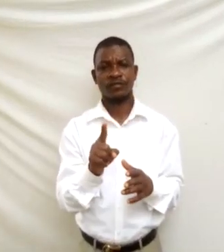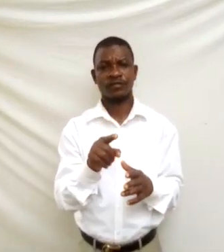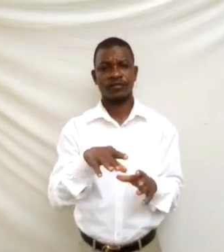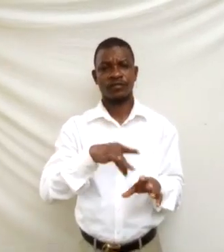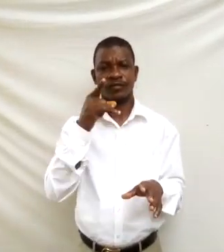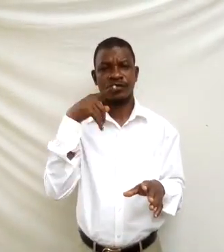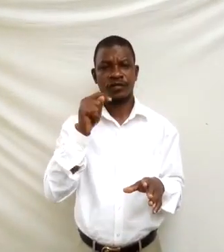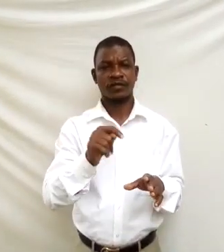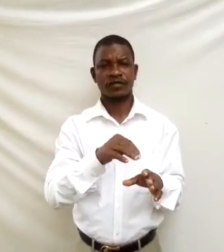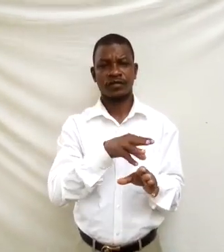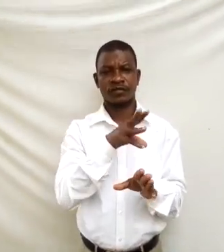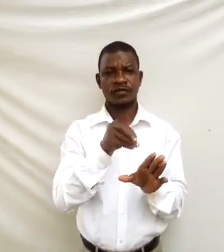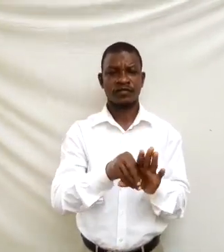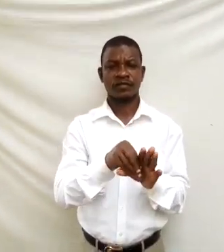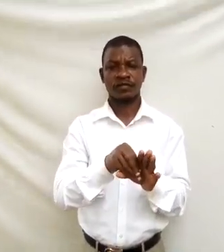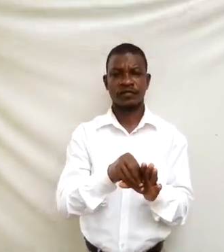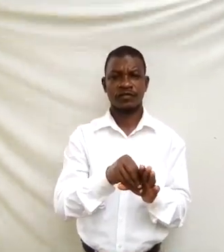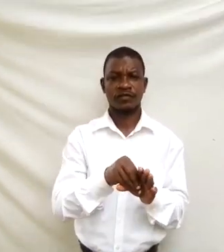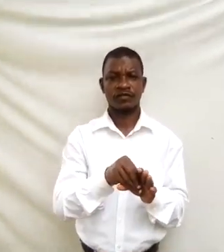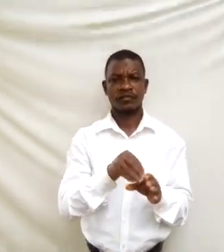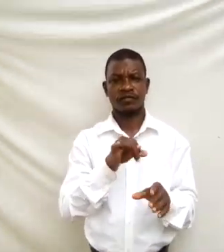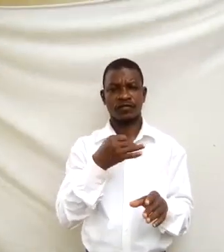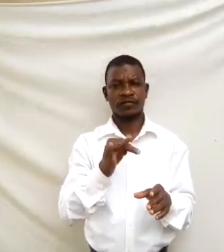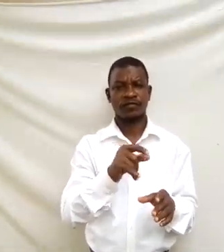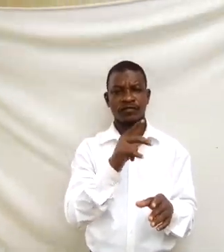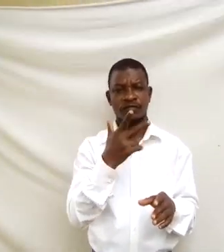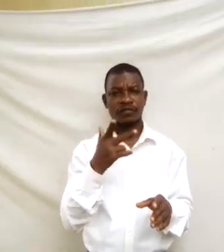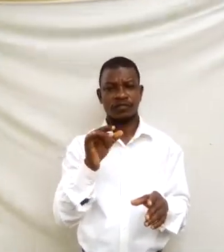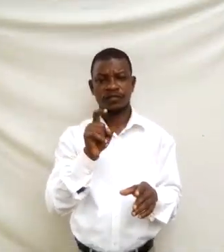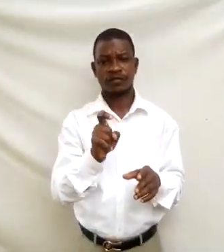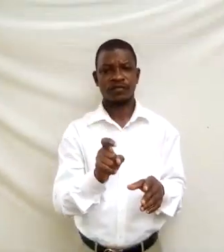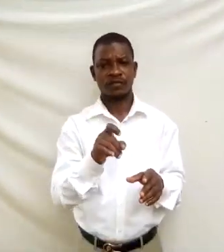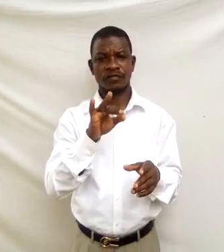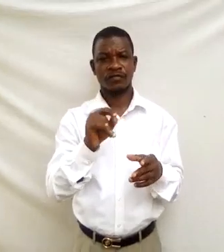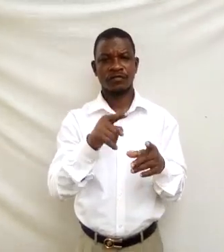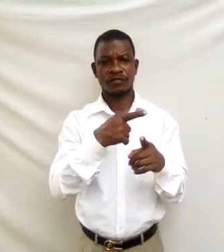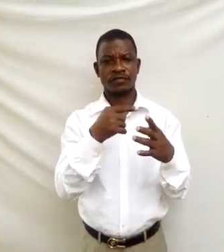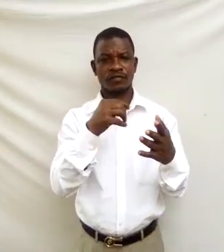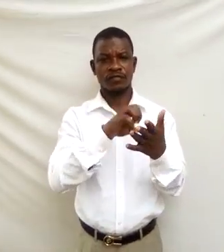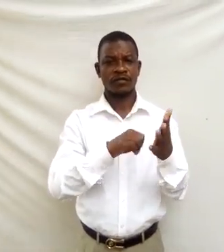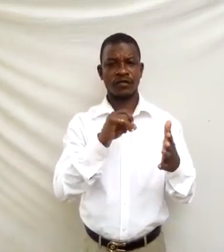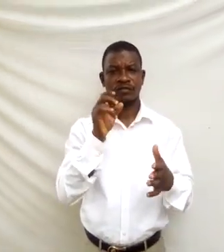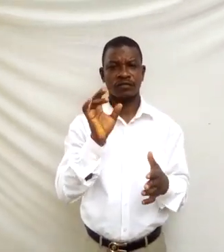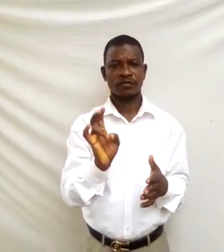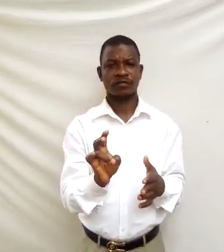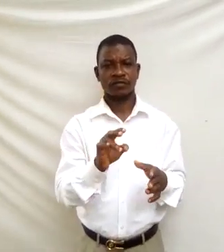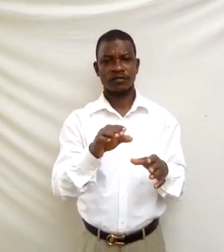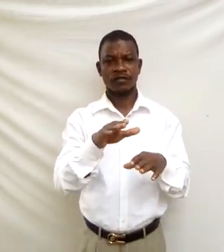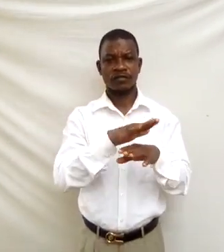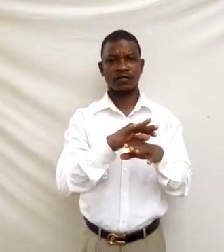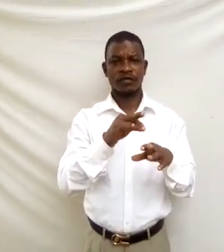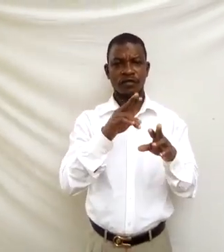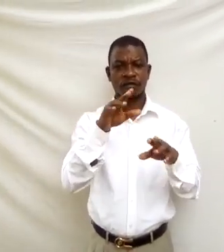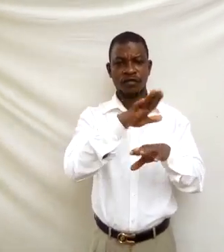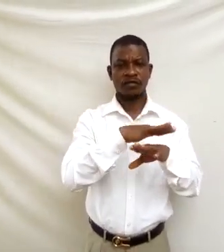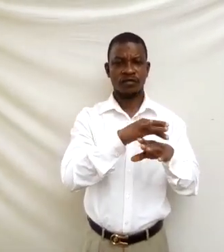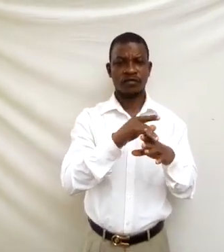the integration of 3x minus seven all raised to power five